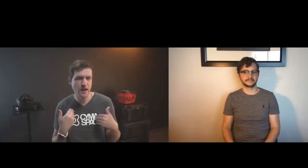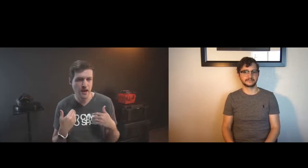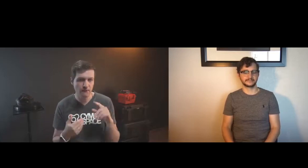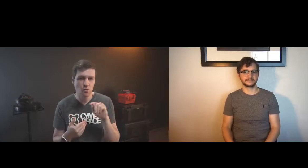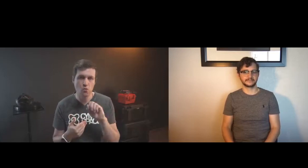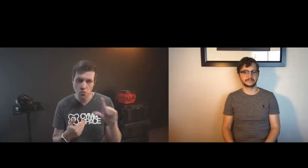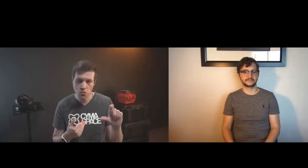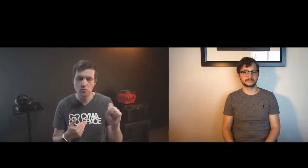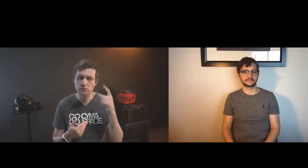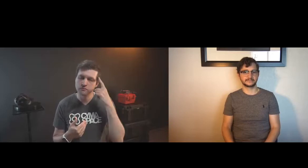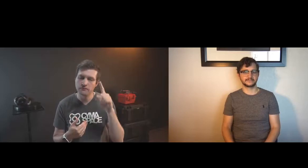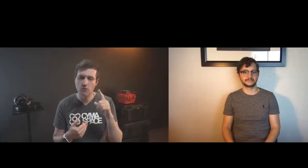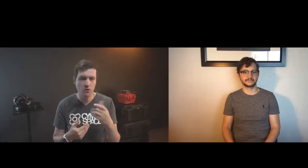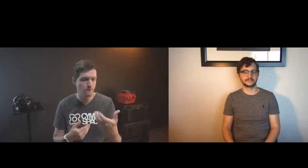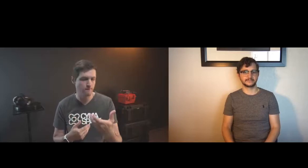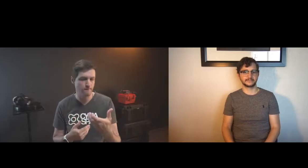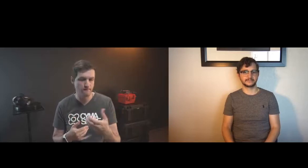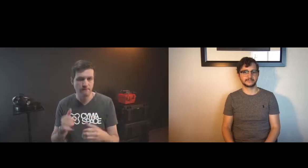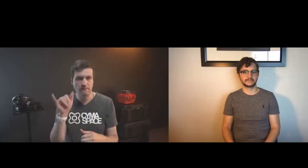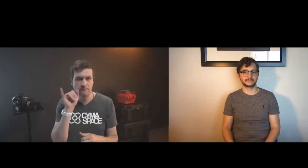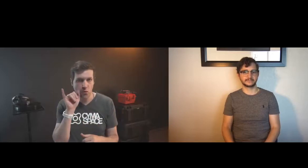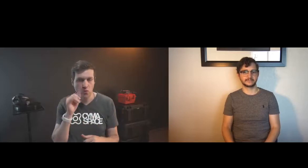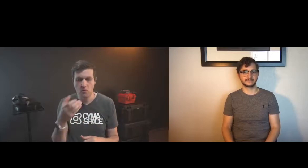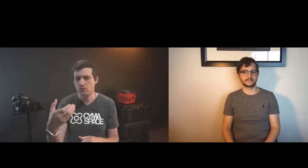so i was really interested in that technology